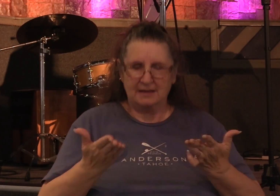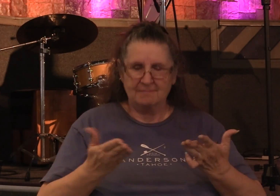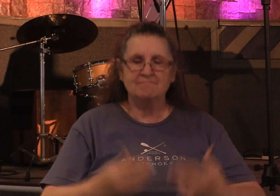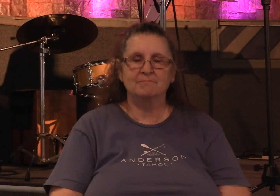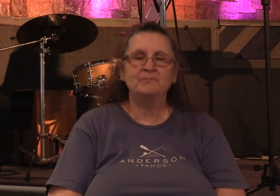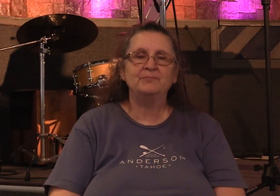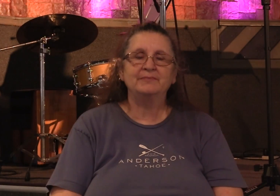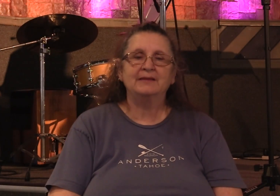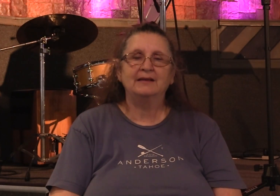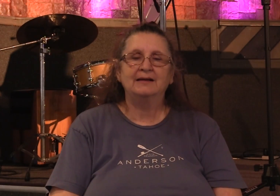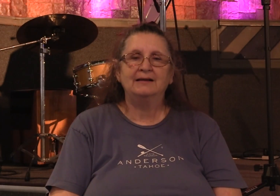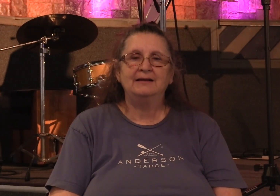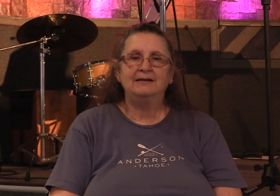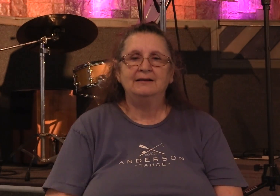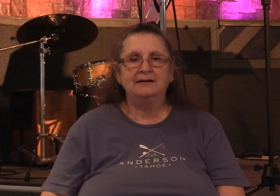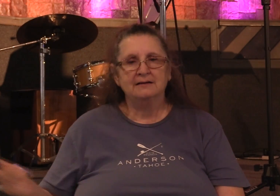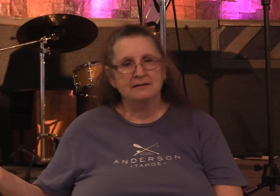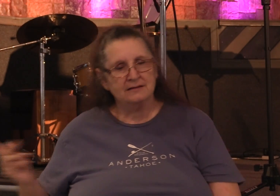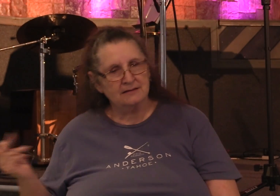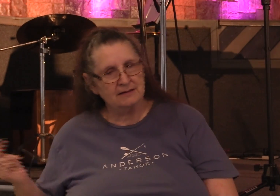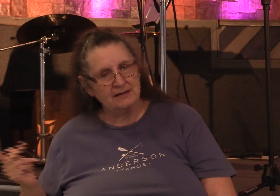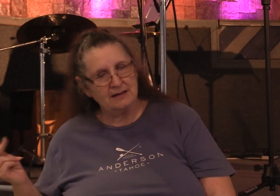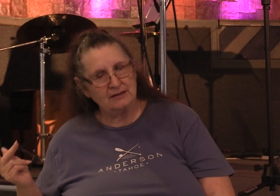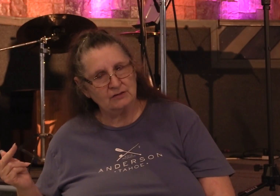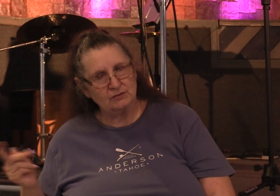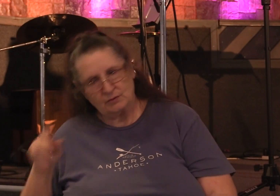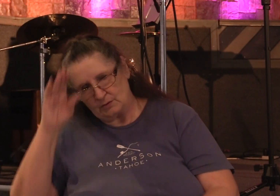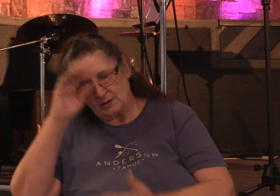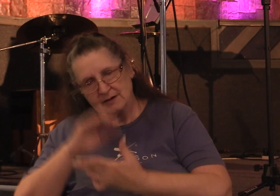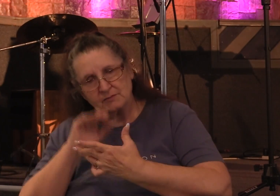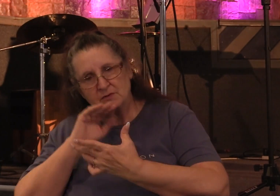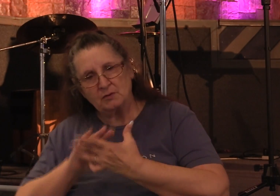Well Ananias and Sapphira they wanted a piece of that.